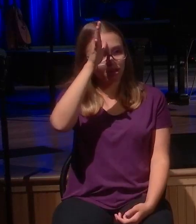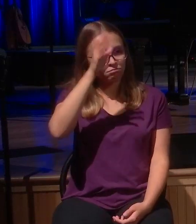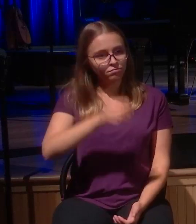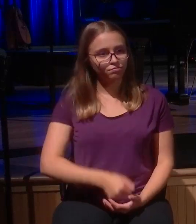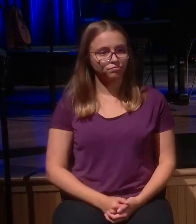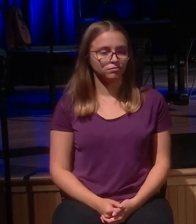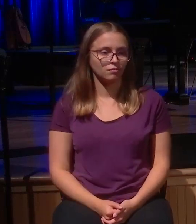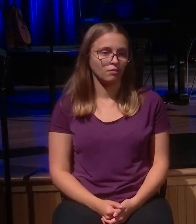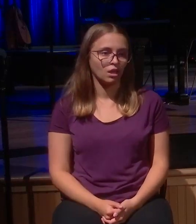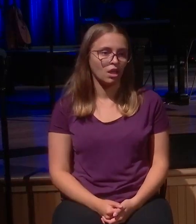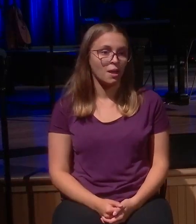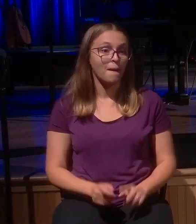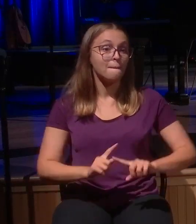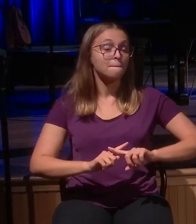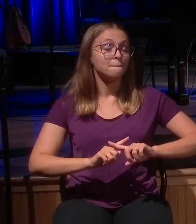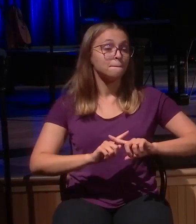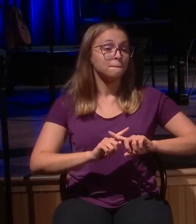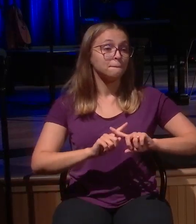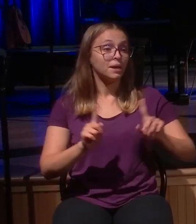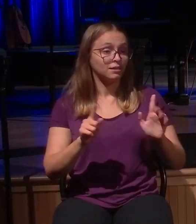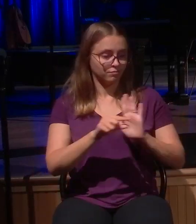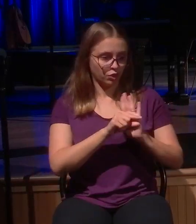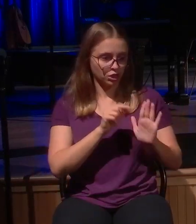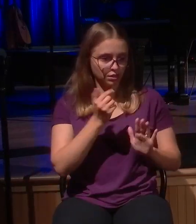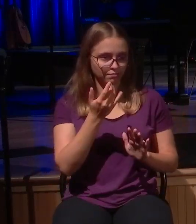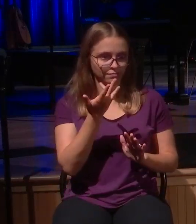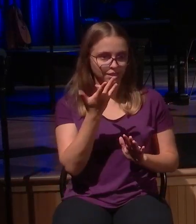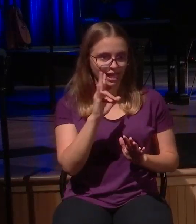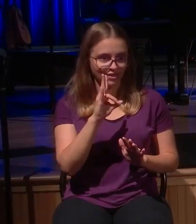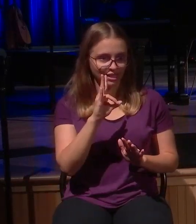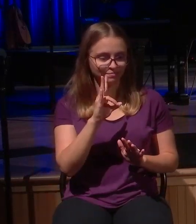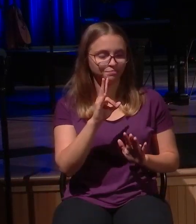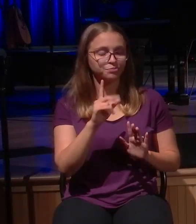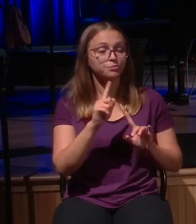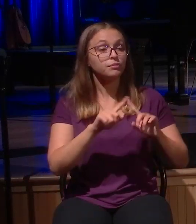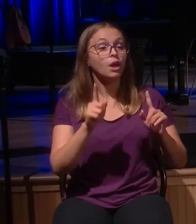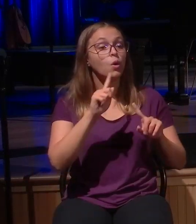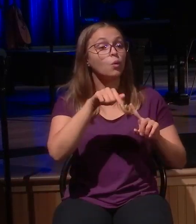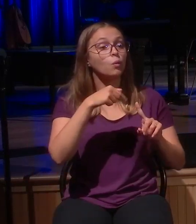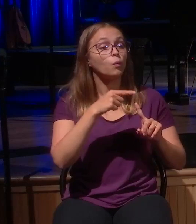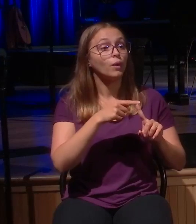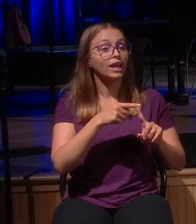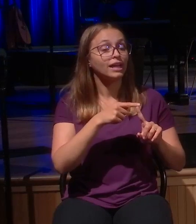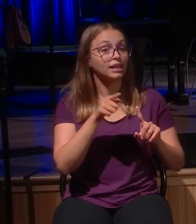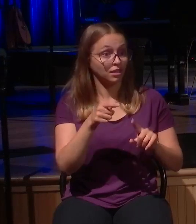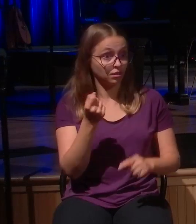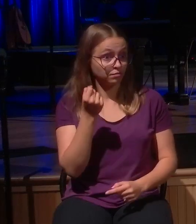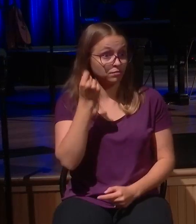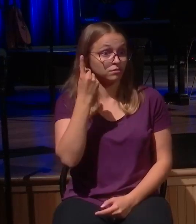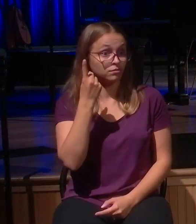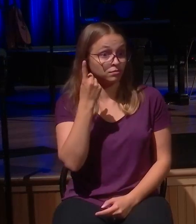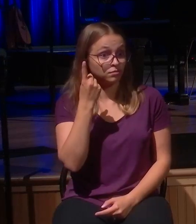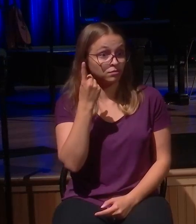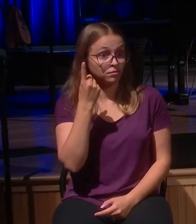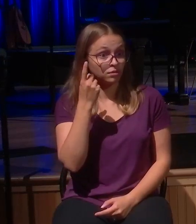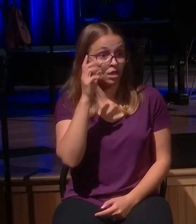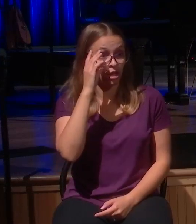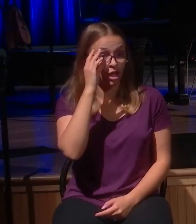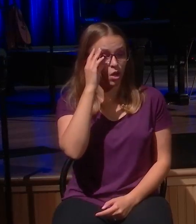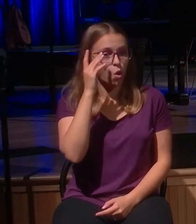But when he, verse 17, but when he came to what? He came to his senses. He came to himself. All of